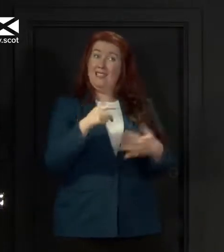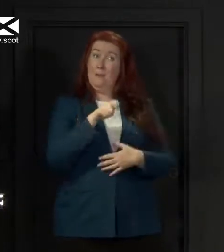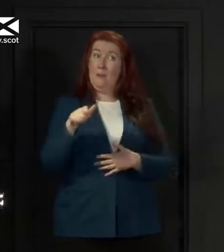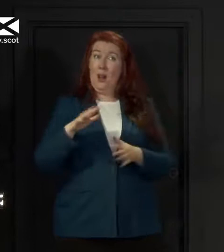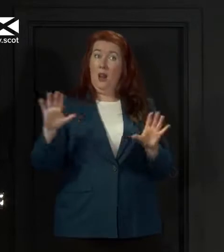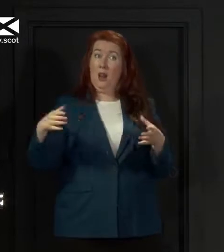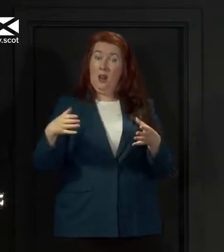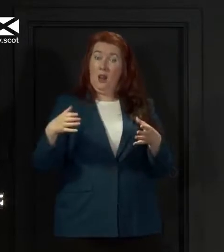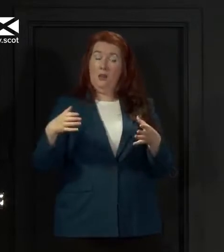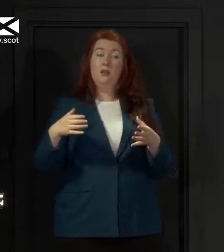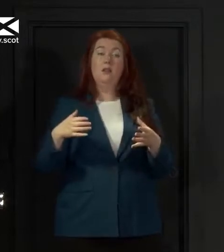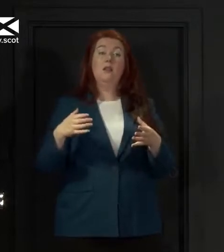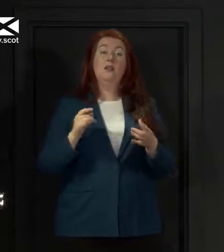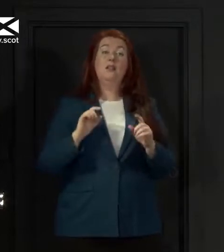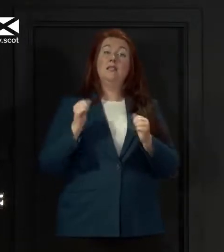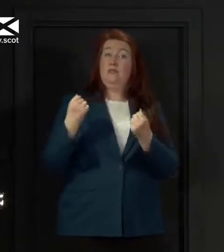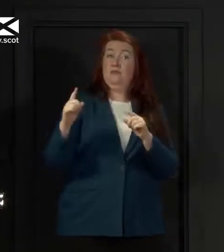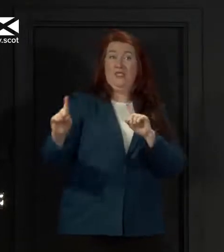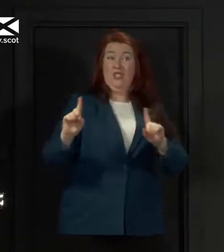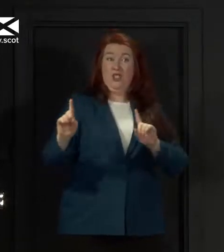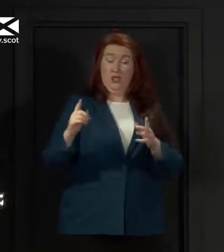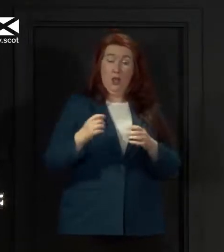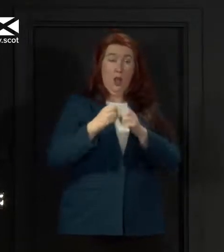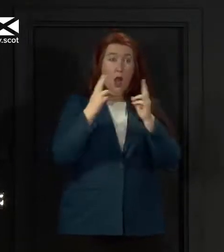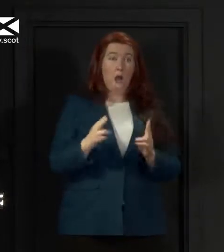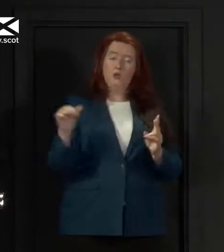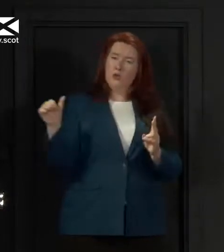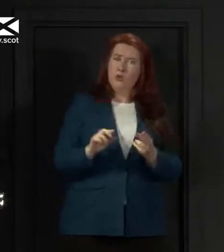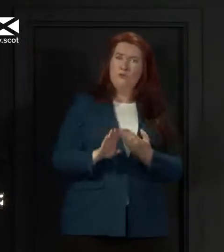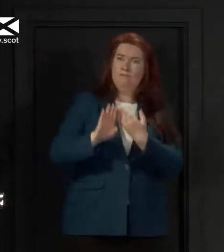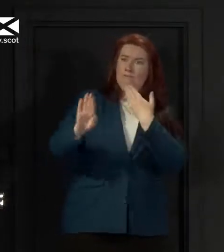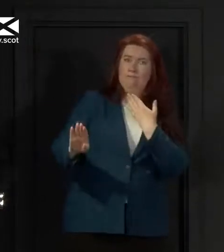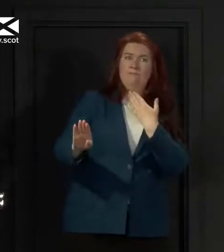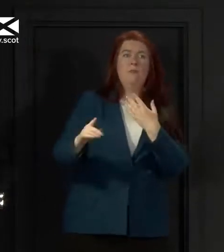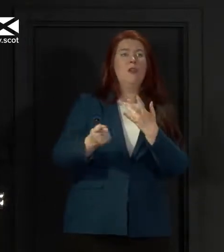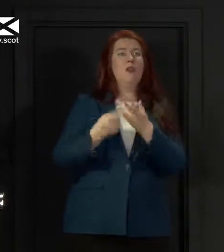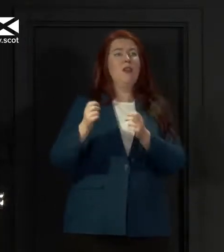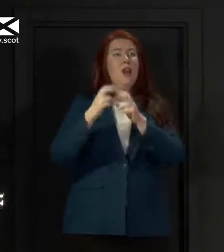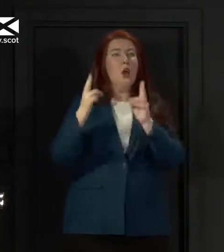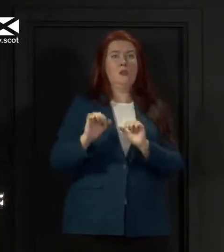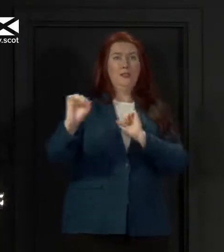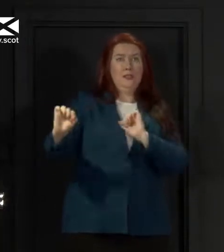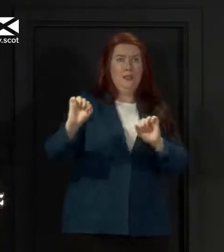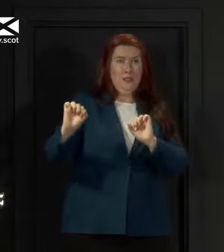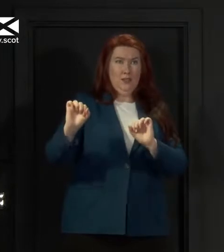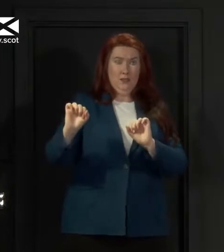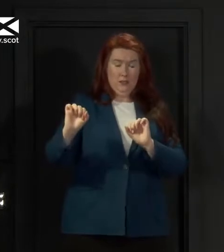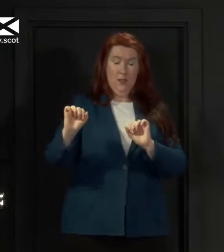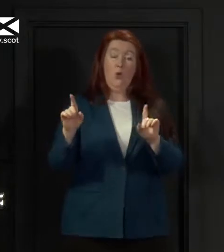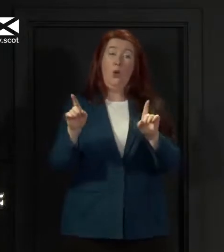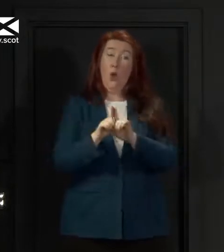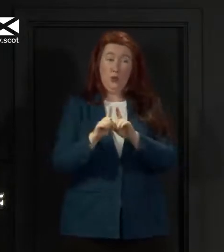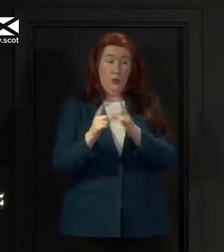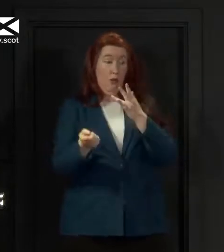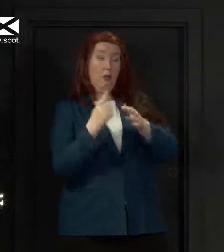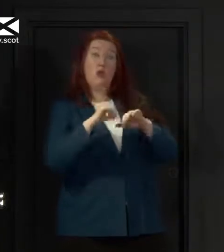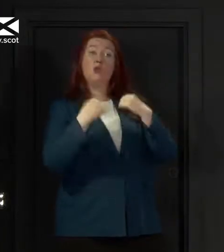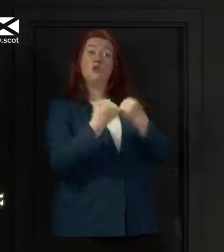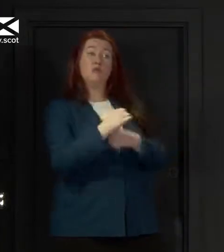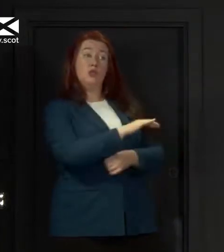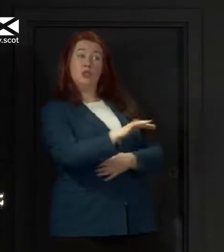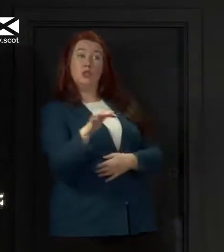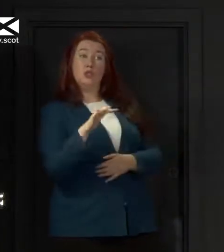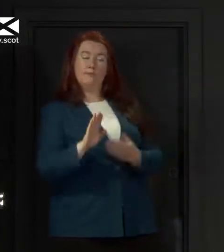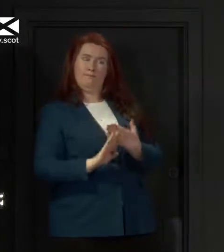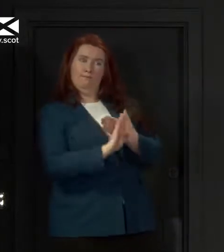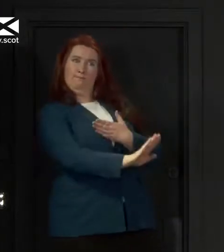Each household should socially distance from the other, and also, of course, from any other groups that are